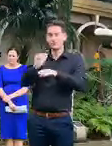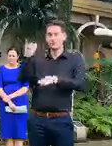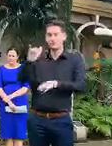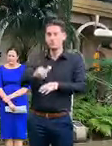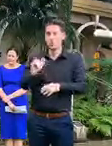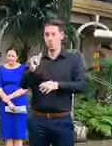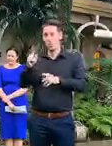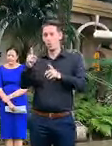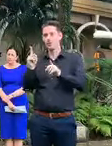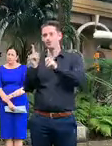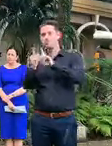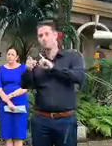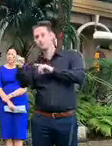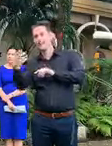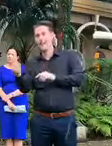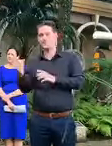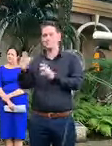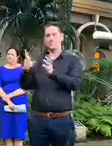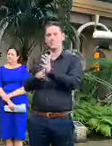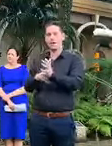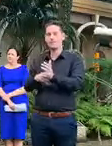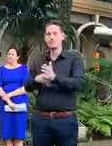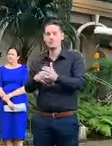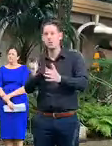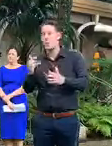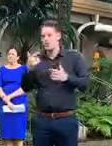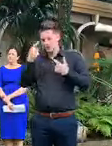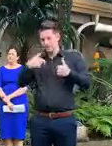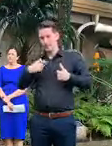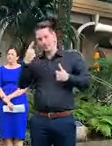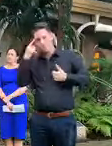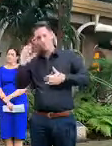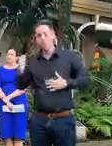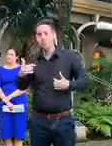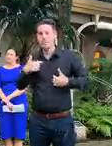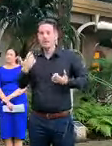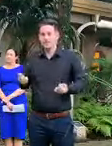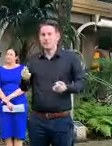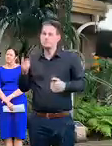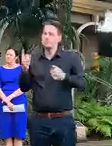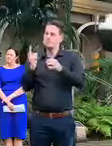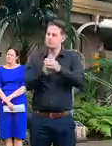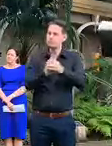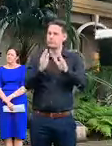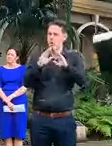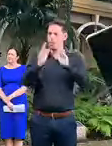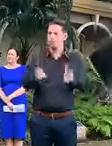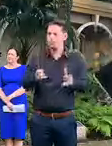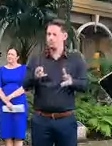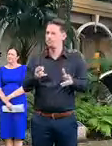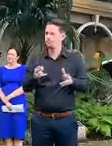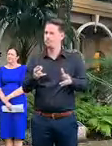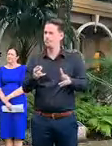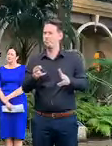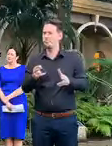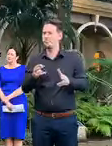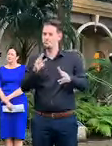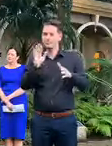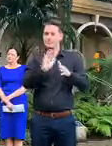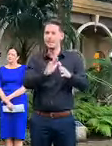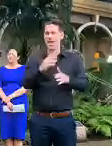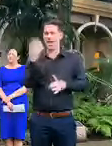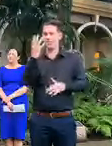contact with a case, or there's any issue, that means exactly that. That means going home for